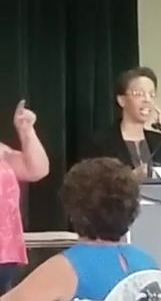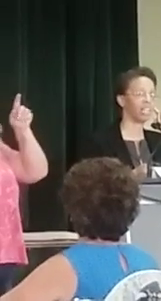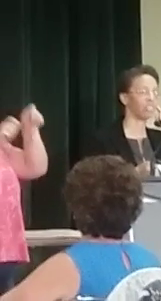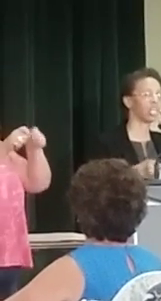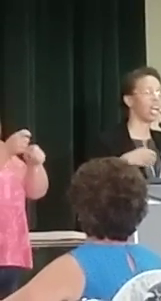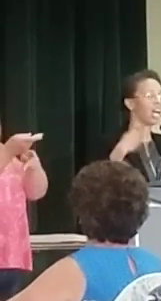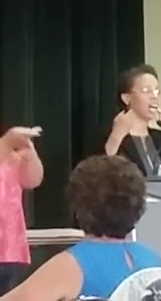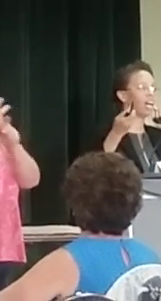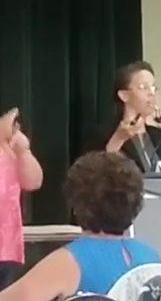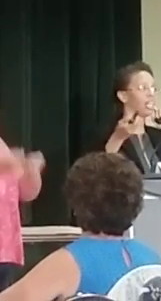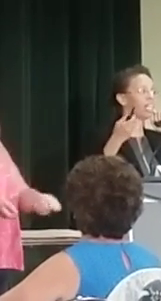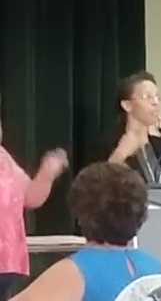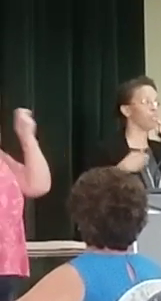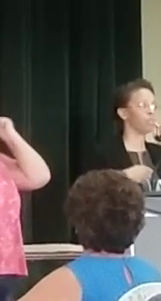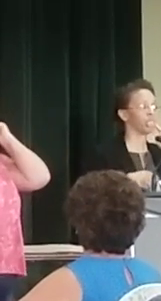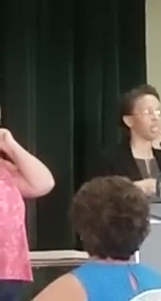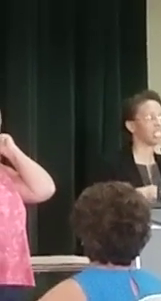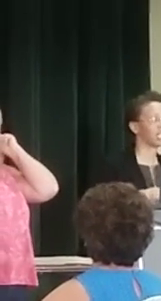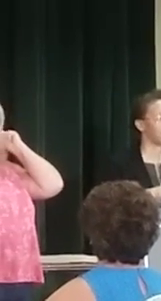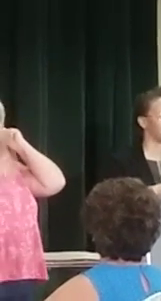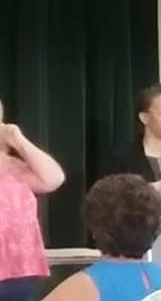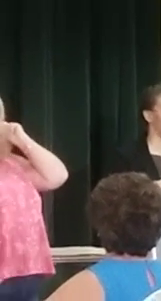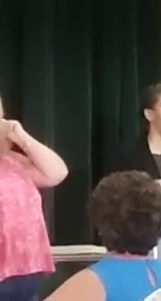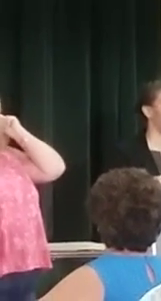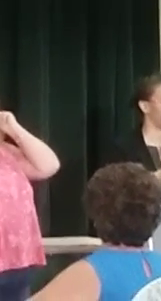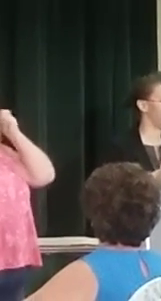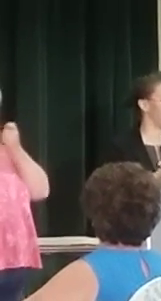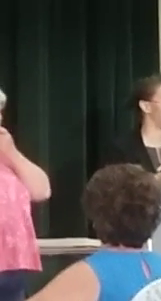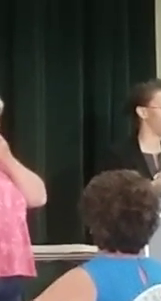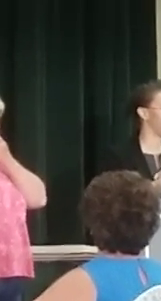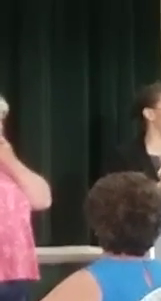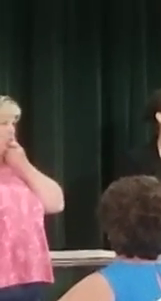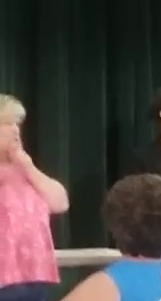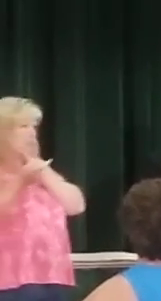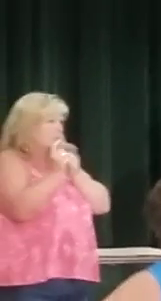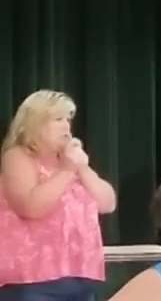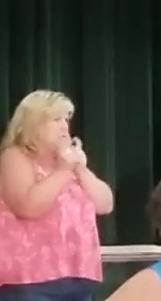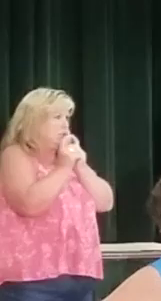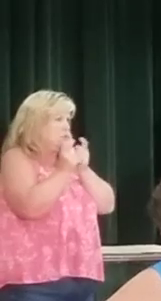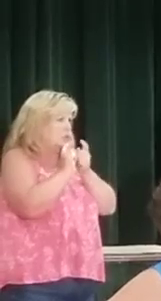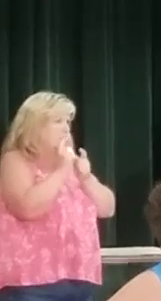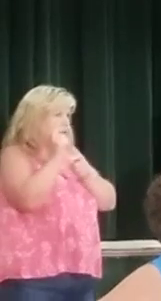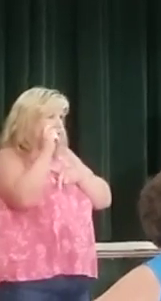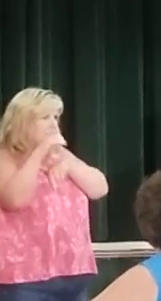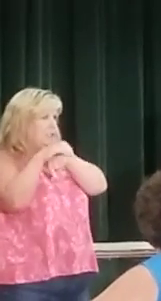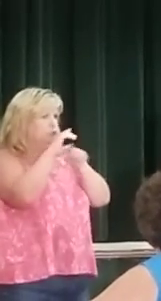get a headset, and there's a lady who's doing translation, so you can listen to this meaning in French.